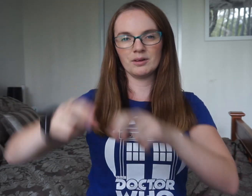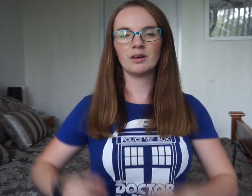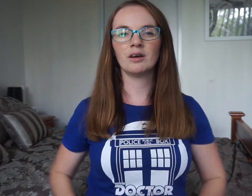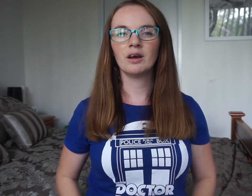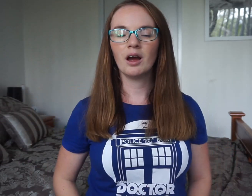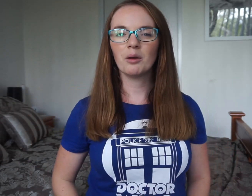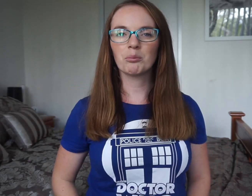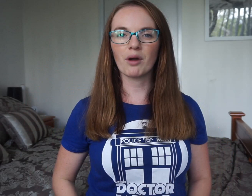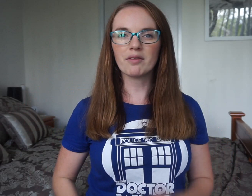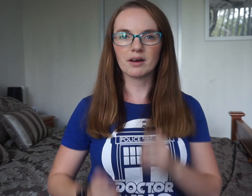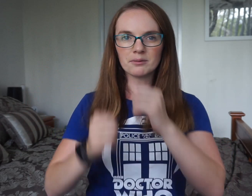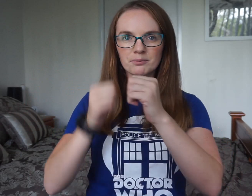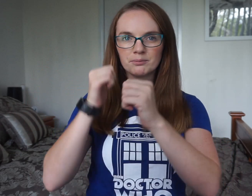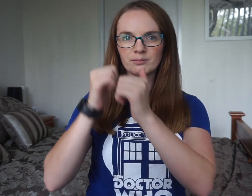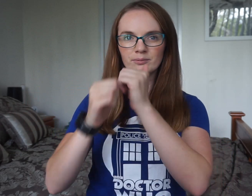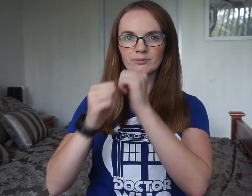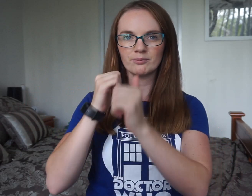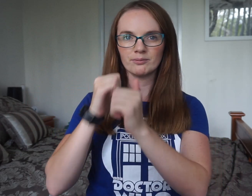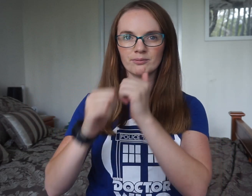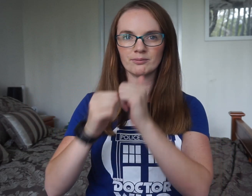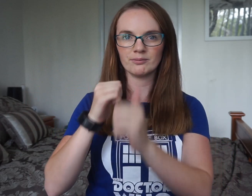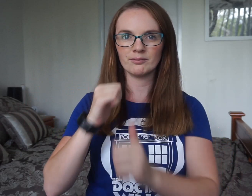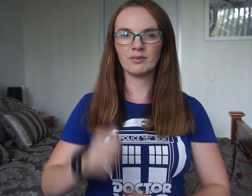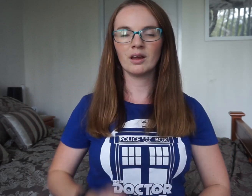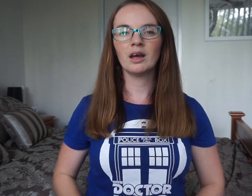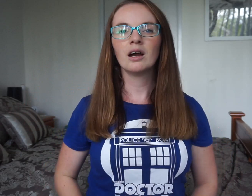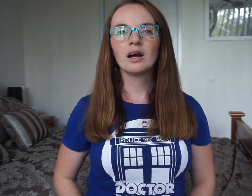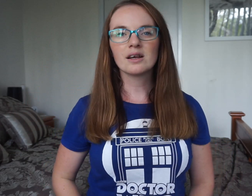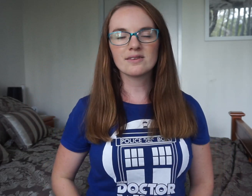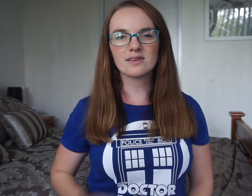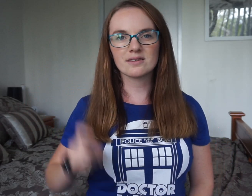dad, brother, sister.